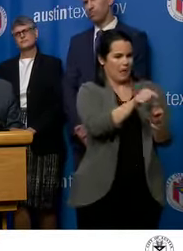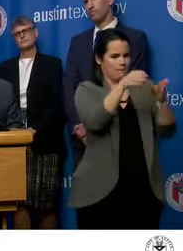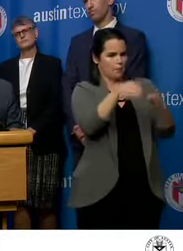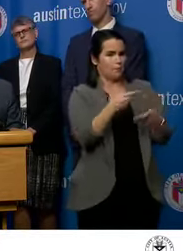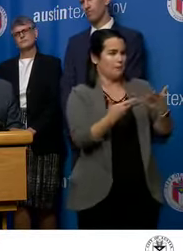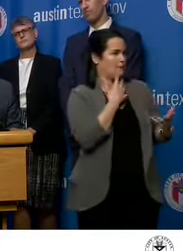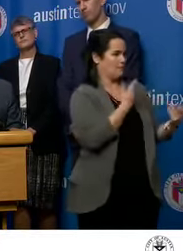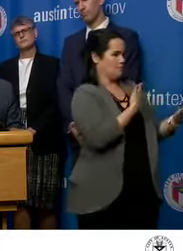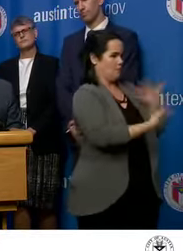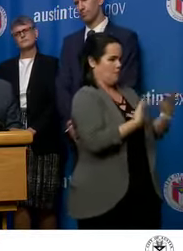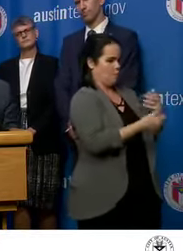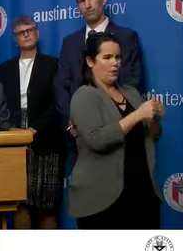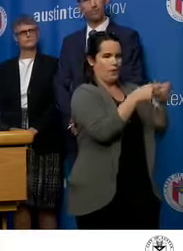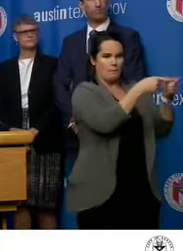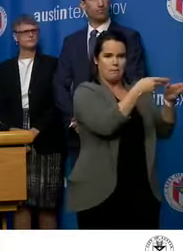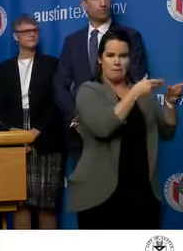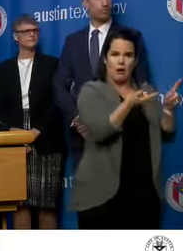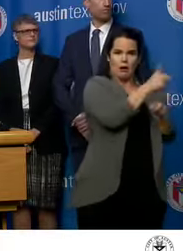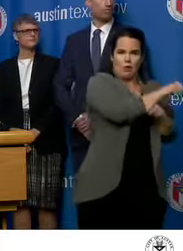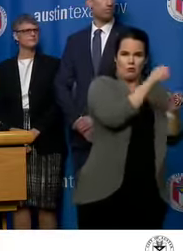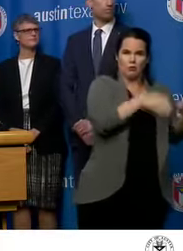who have lots of experience doing that. Right here.